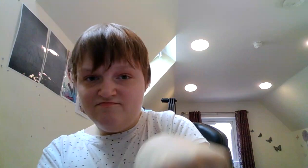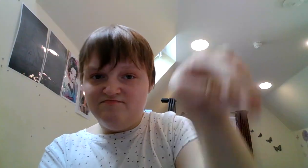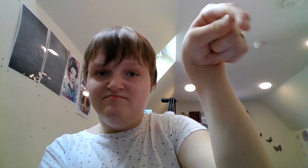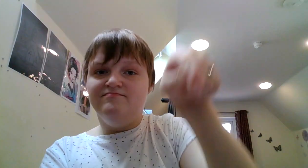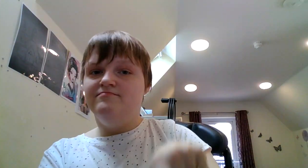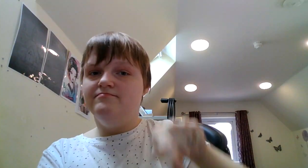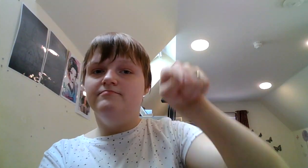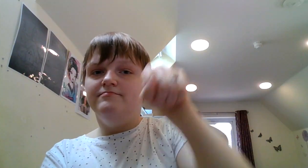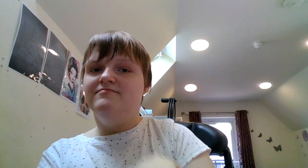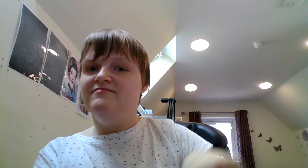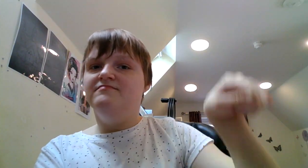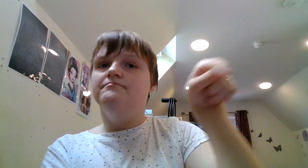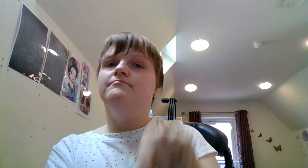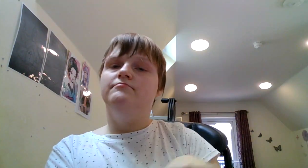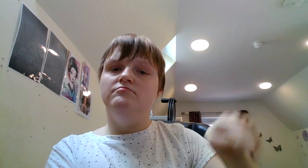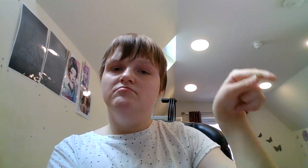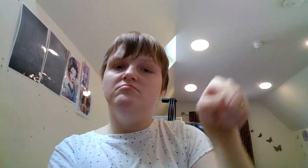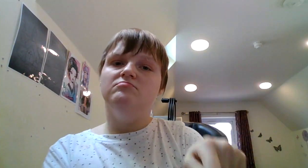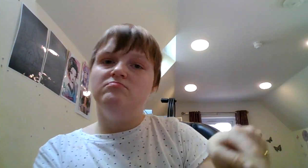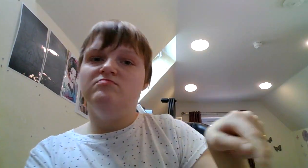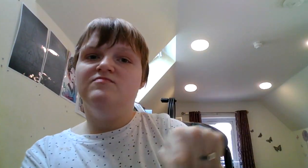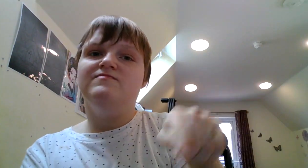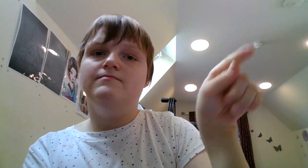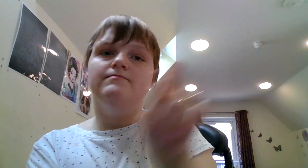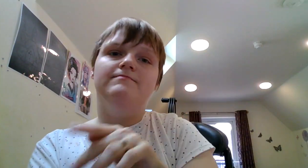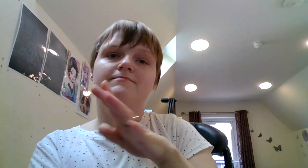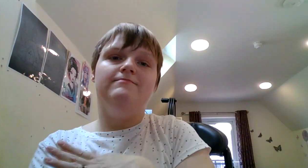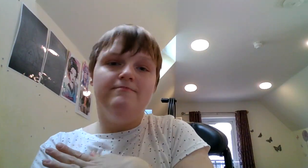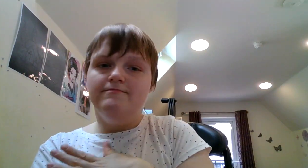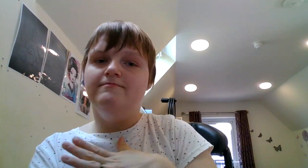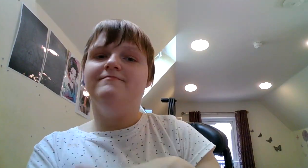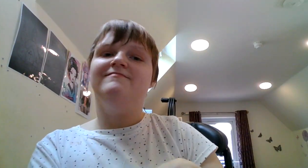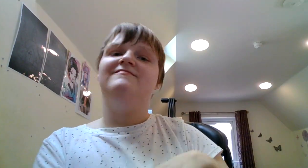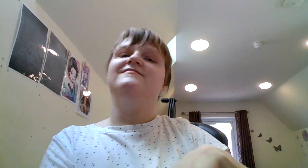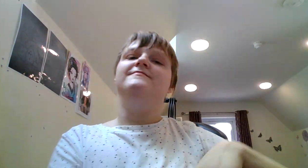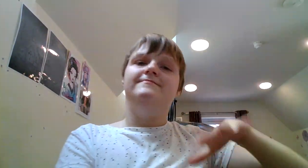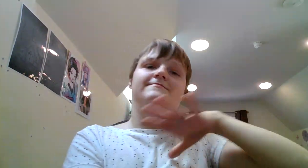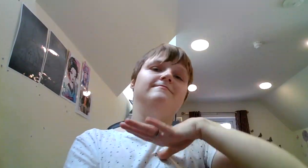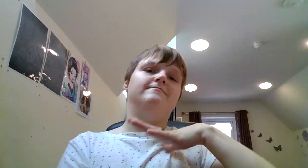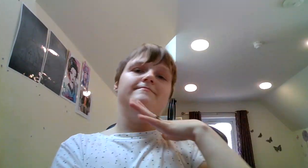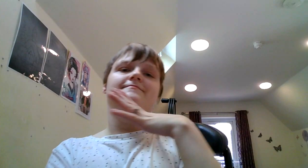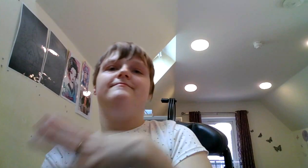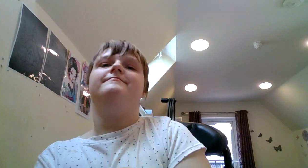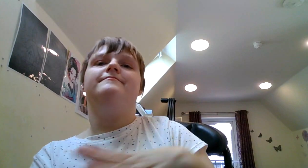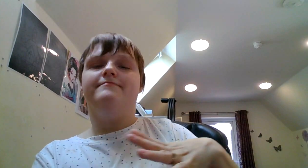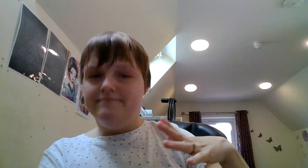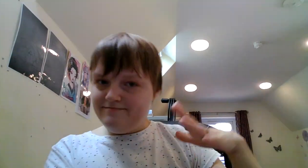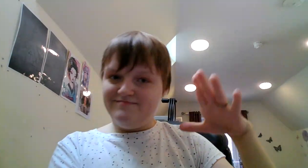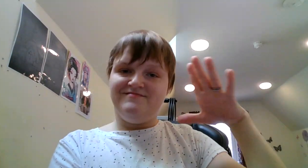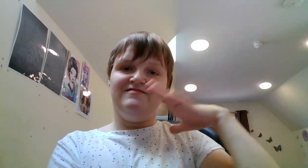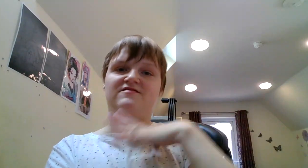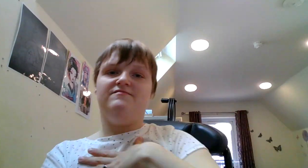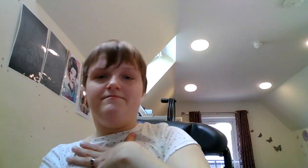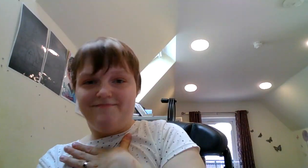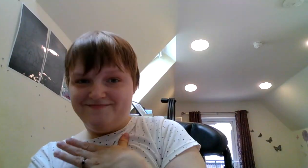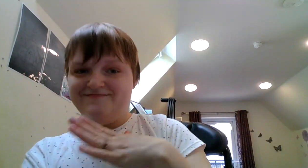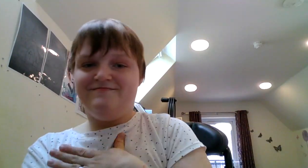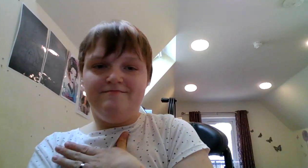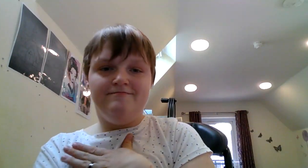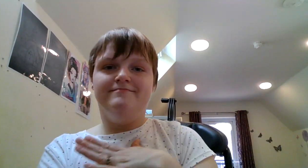things happen. Always be yourself, express yourself, have faith in yourself, do not go